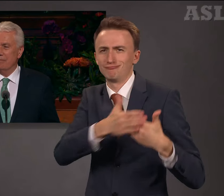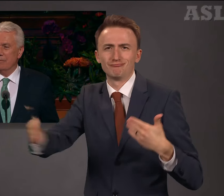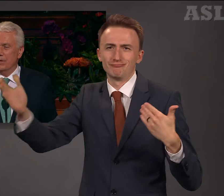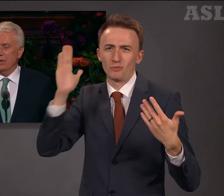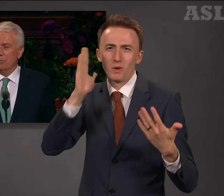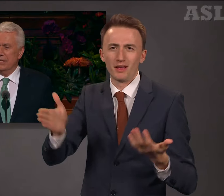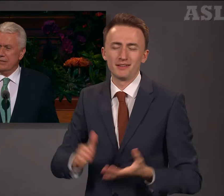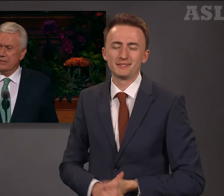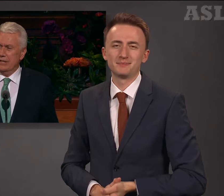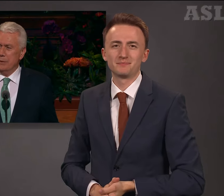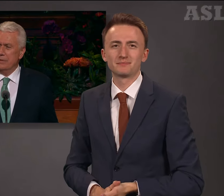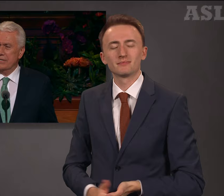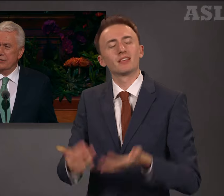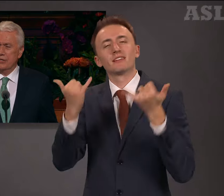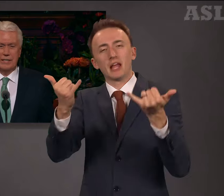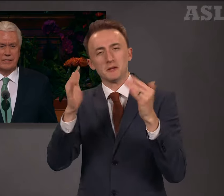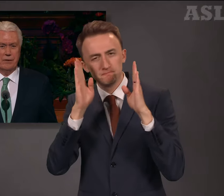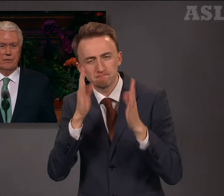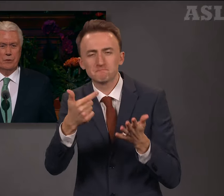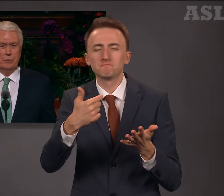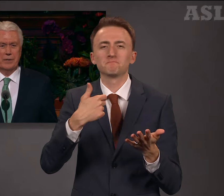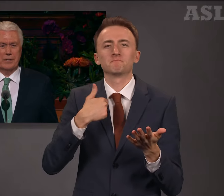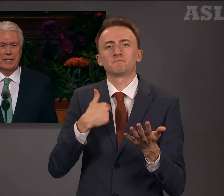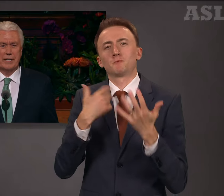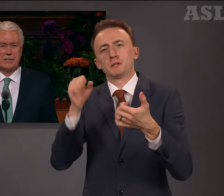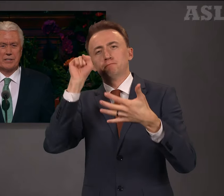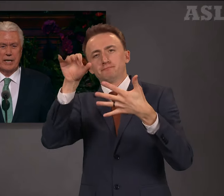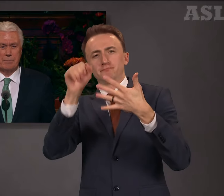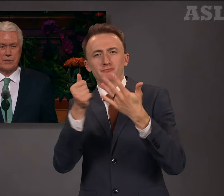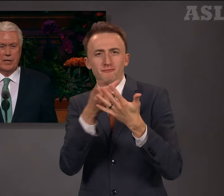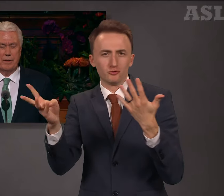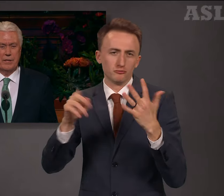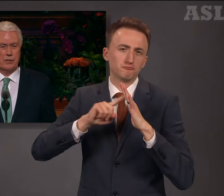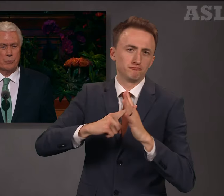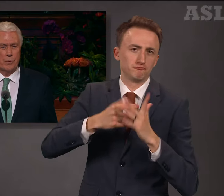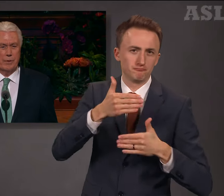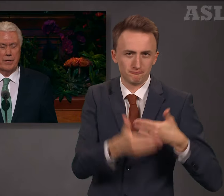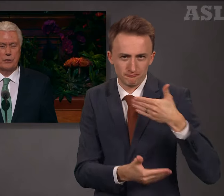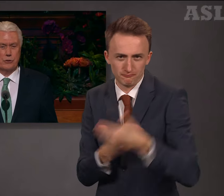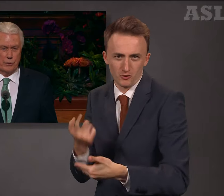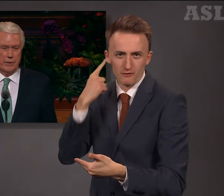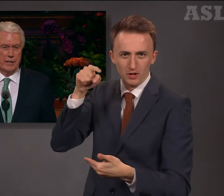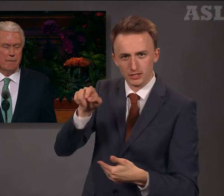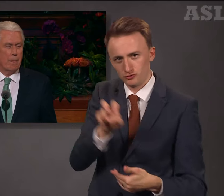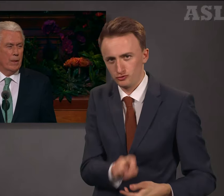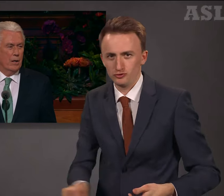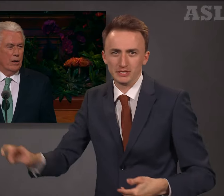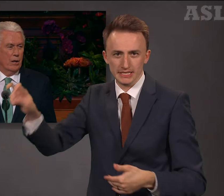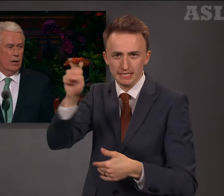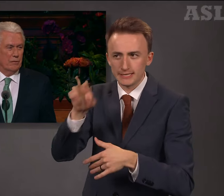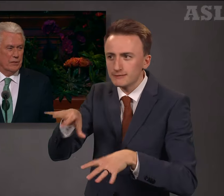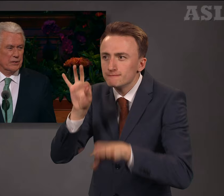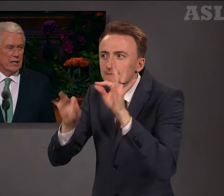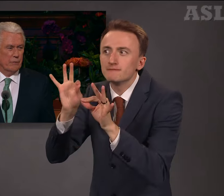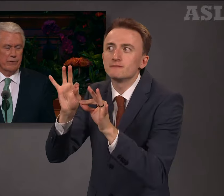Please, let me suggest a few beginning steps on this worthy journey of discovering